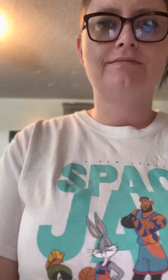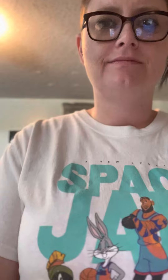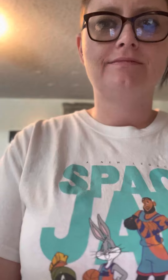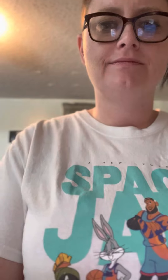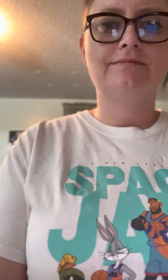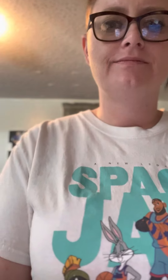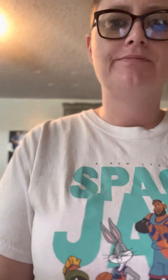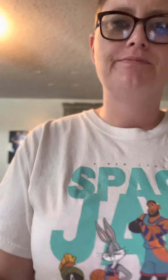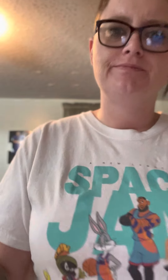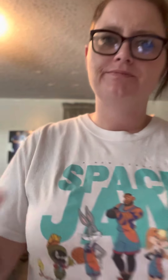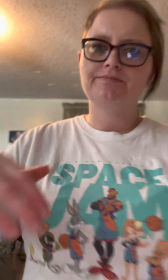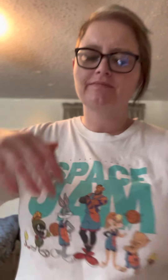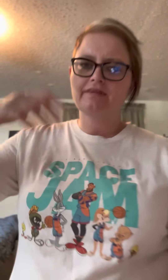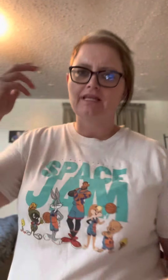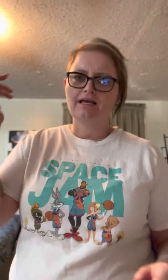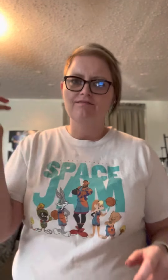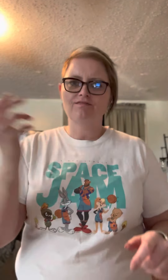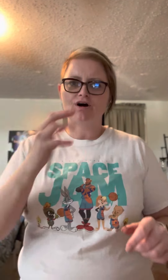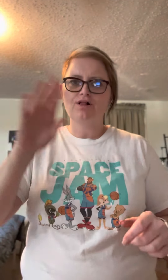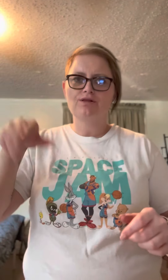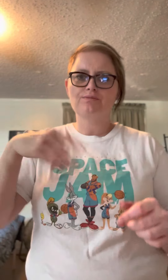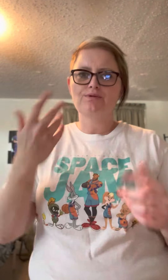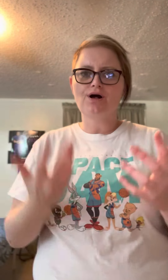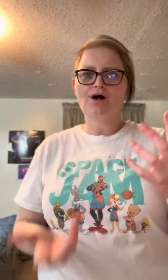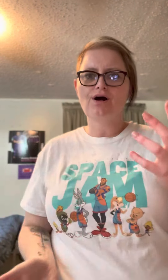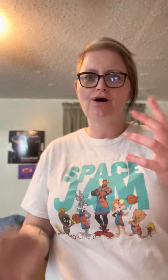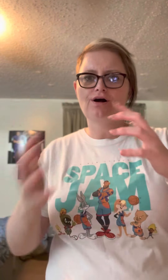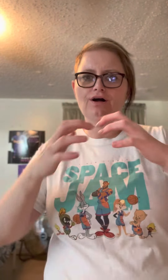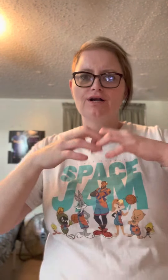Oh, I fall apart